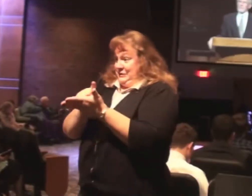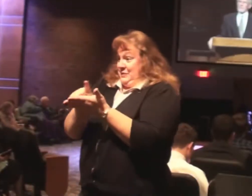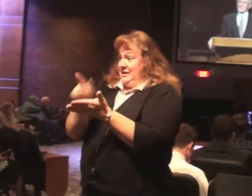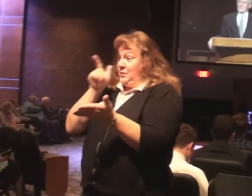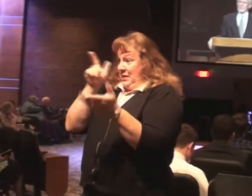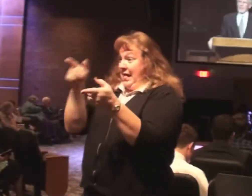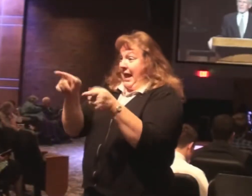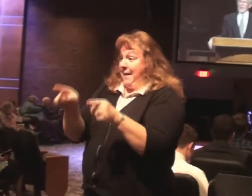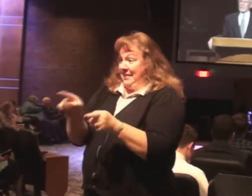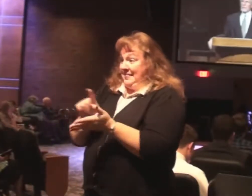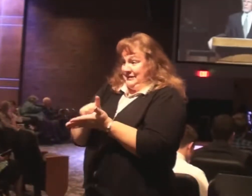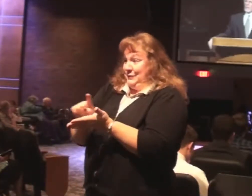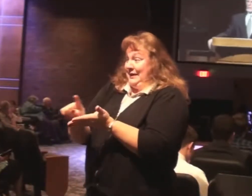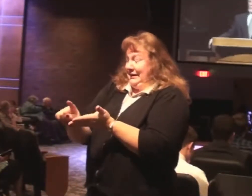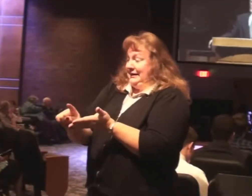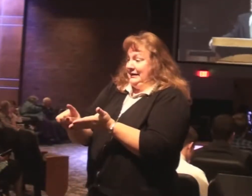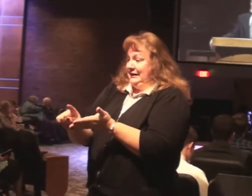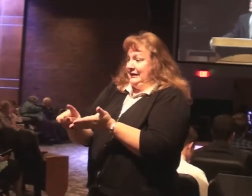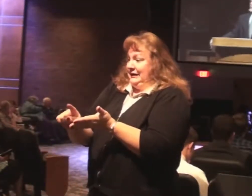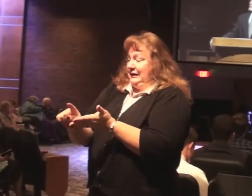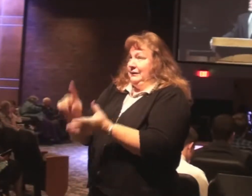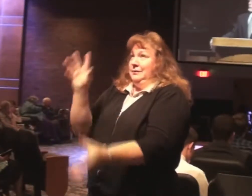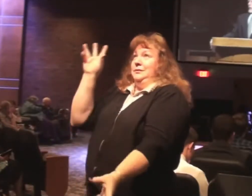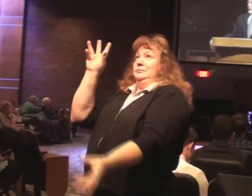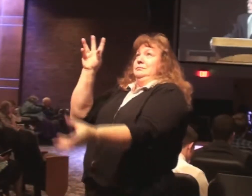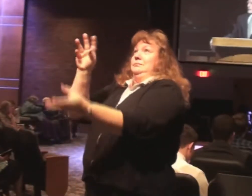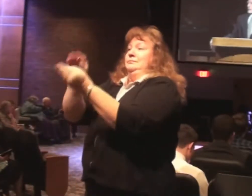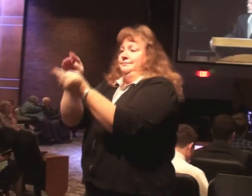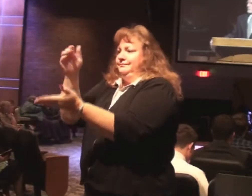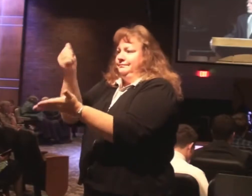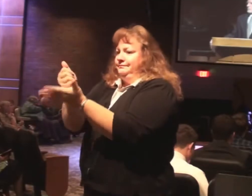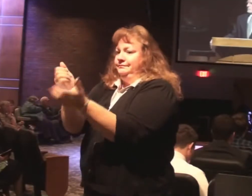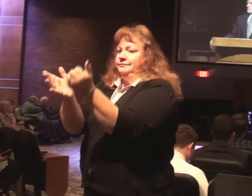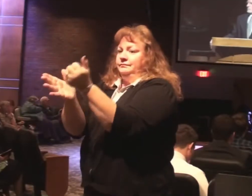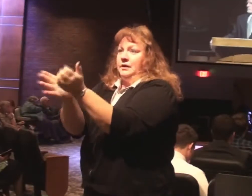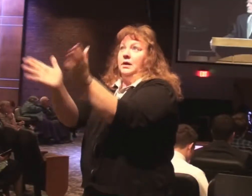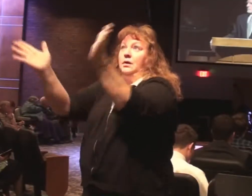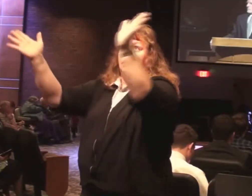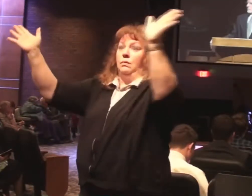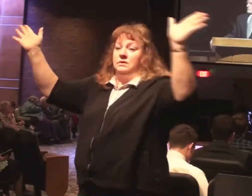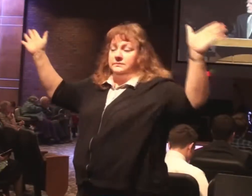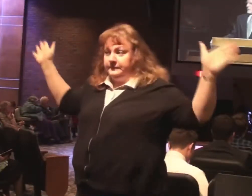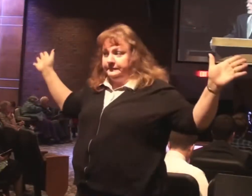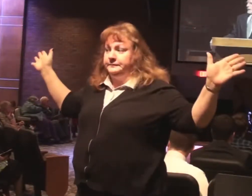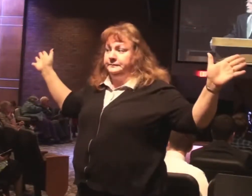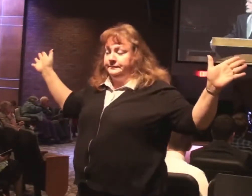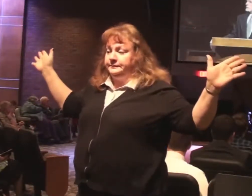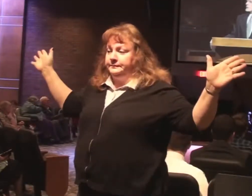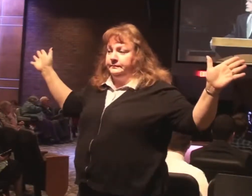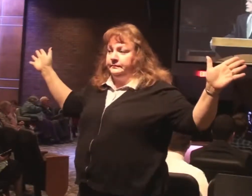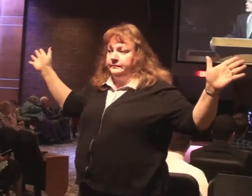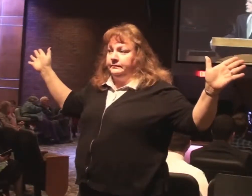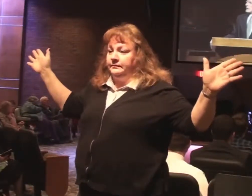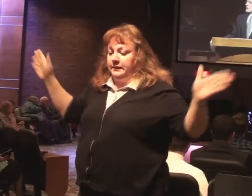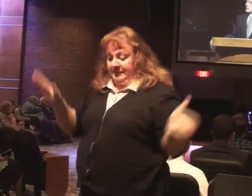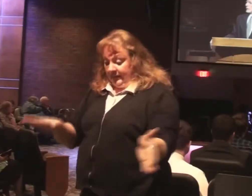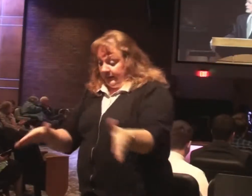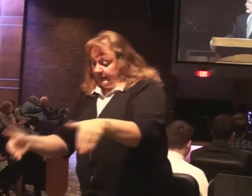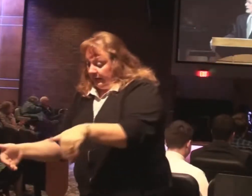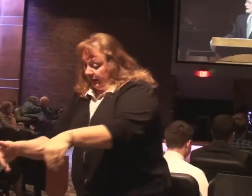climaxing with his crucifixion on the cross, and his subsequent resurrection from the dead.